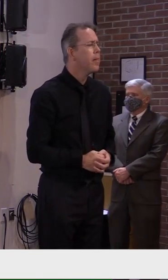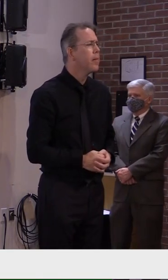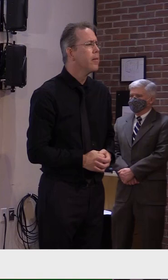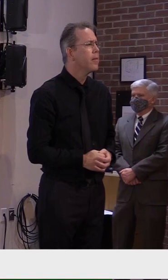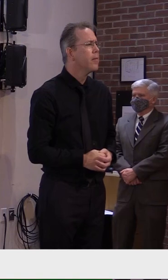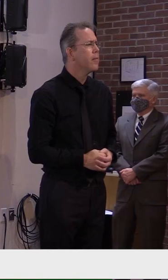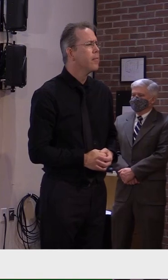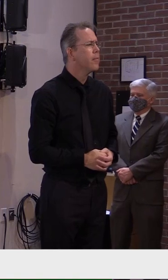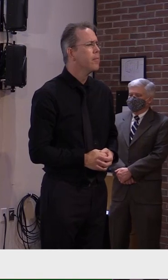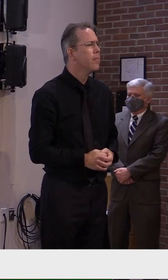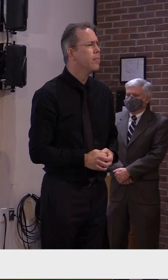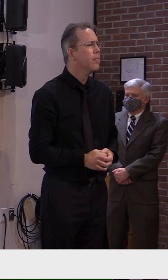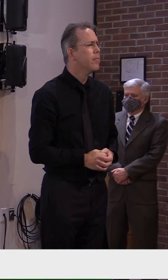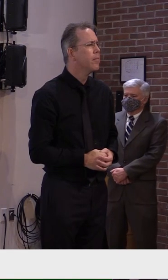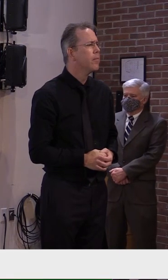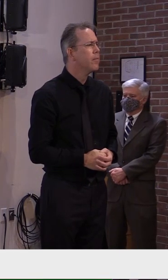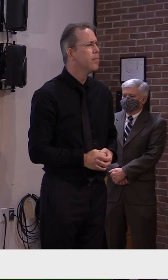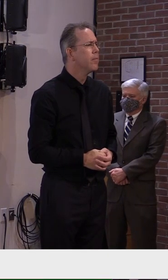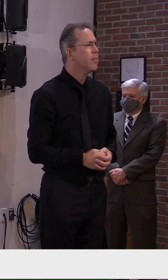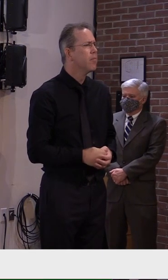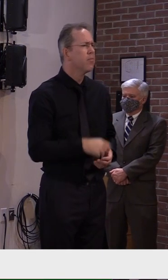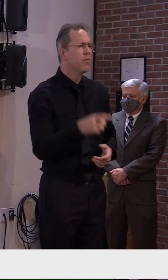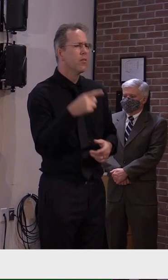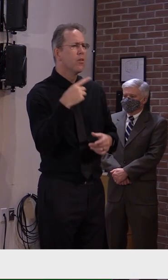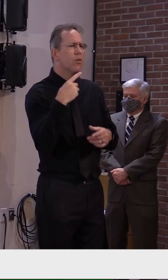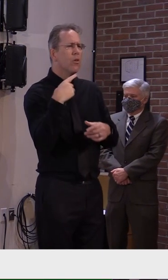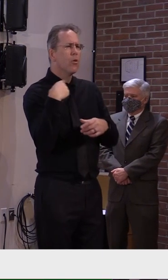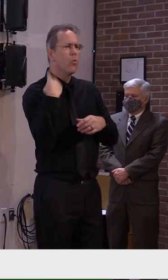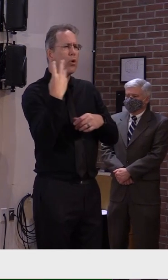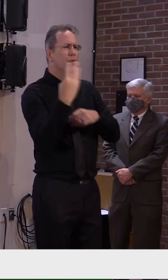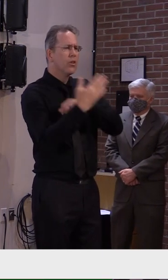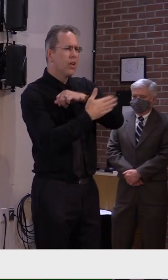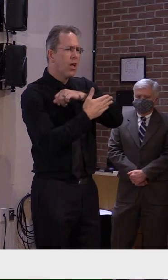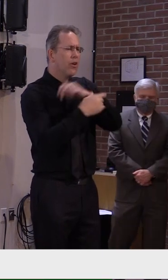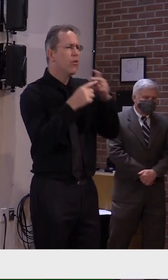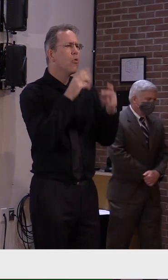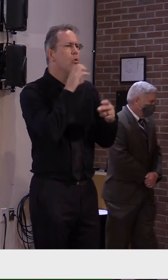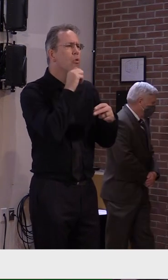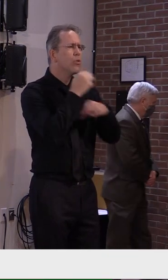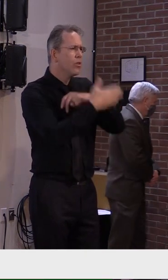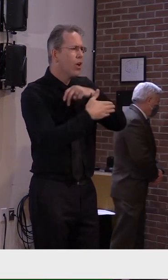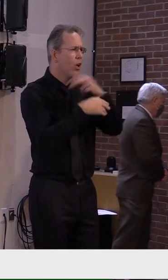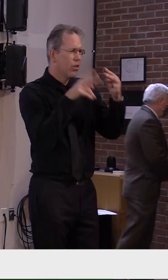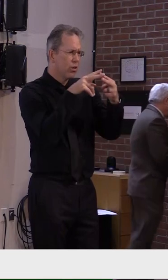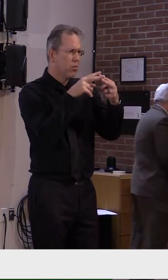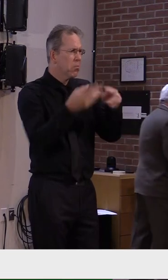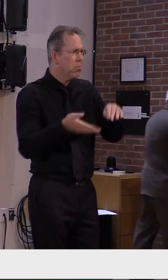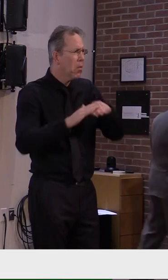that they are? Washington County is seeing more cases in Chippen County, despite having a third of the population.